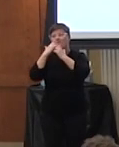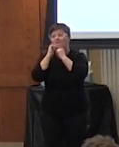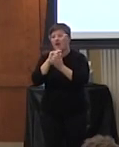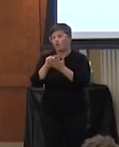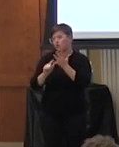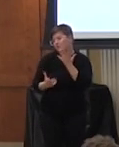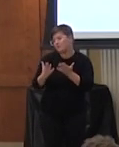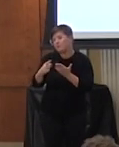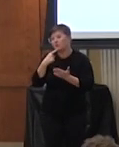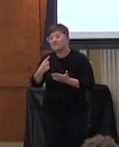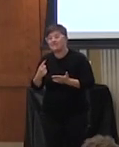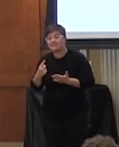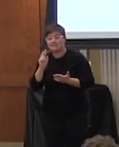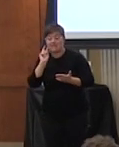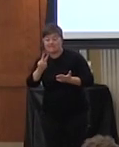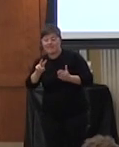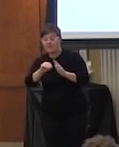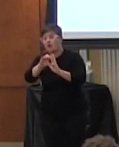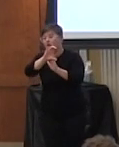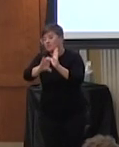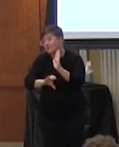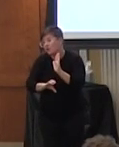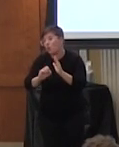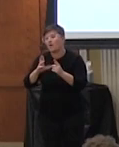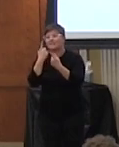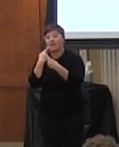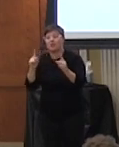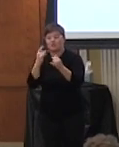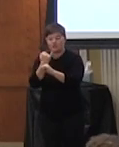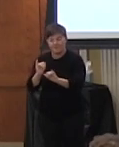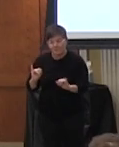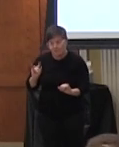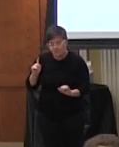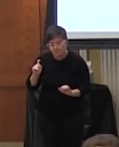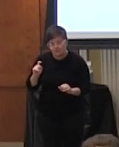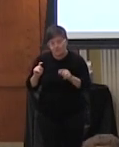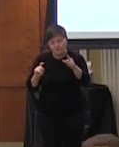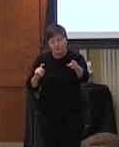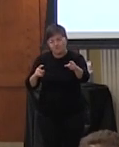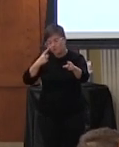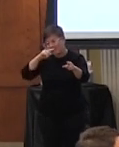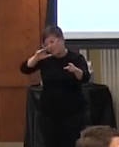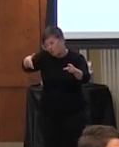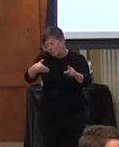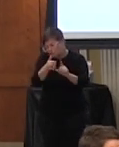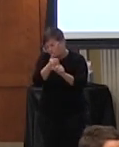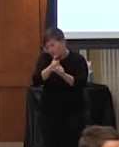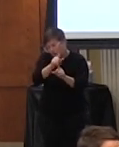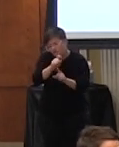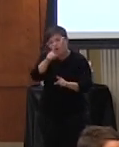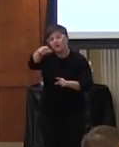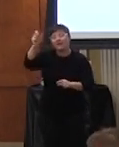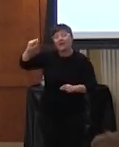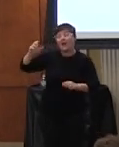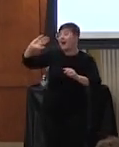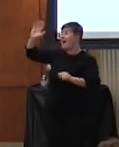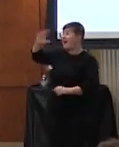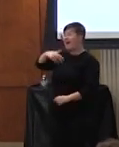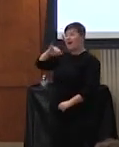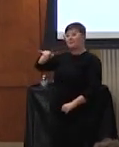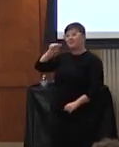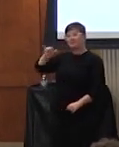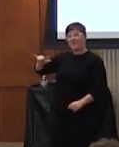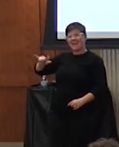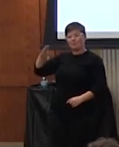find in say the constitution of the declaration of independence okay introduce yourself oh yeah hi i'm jay i